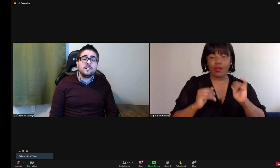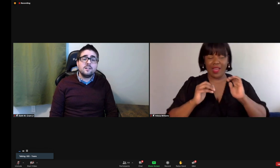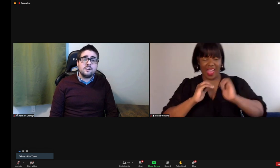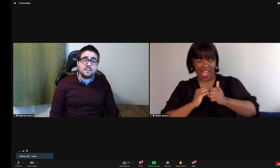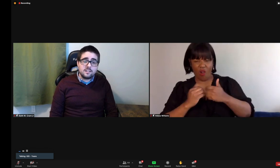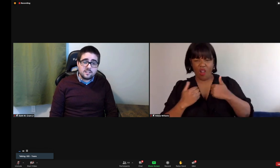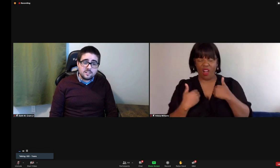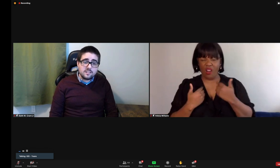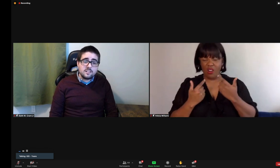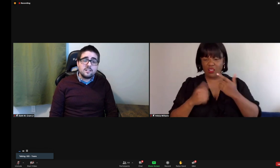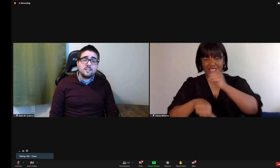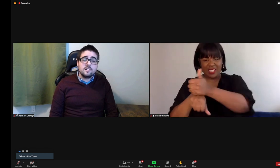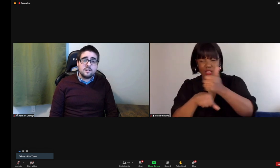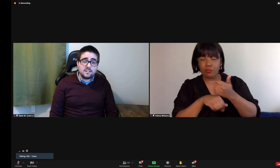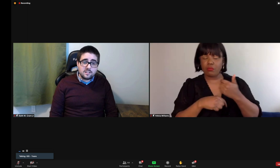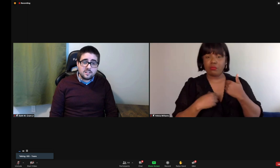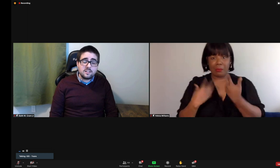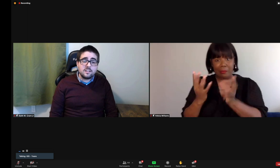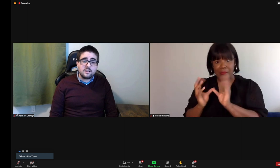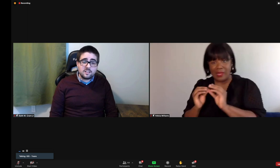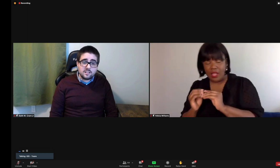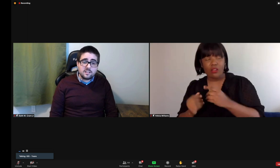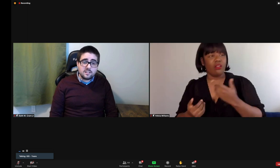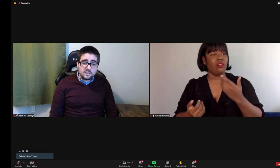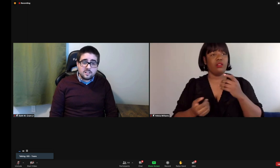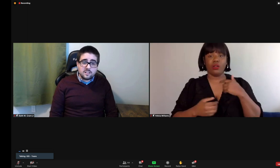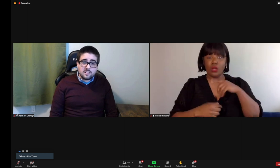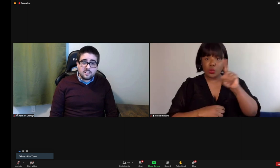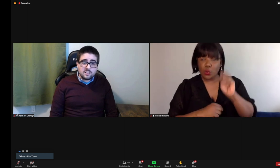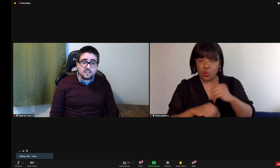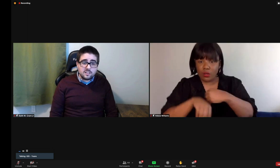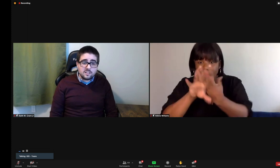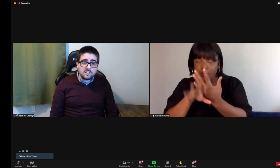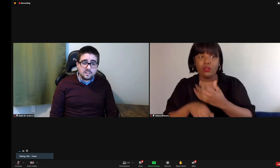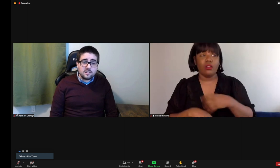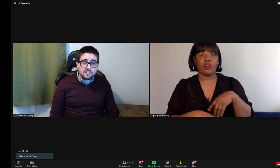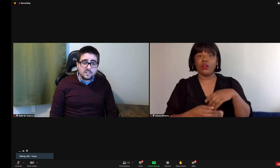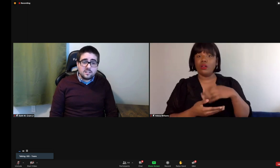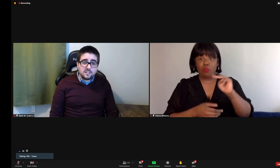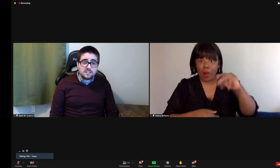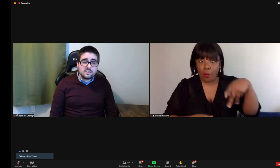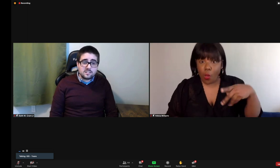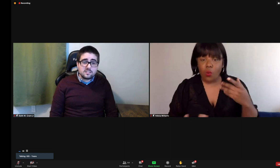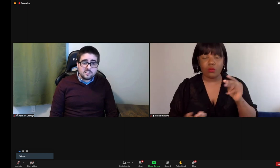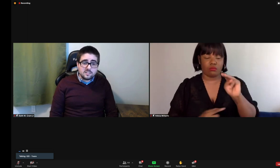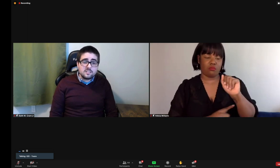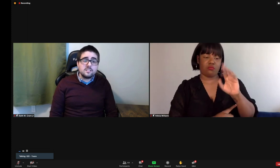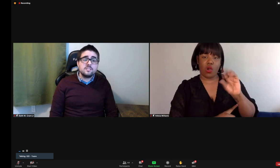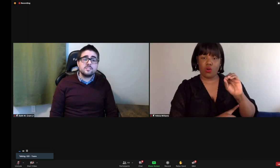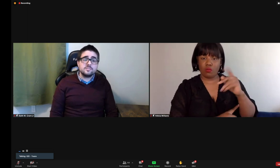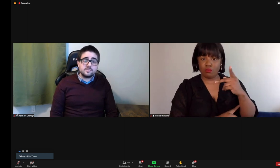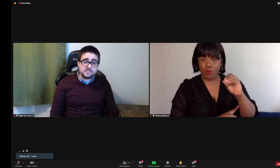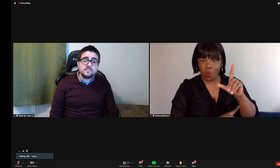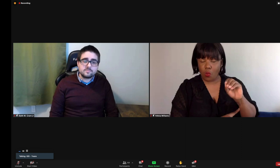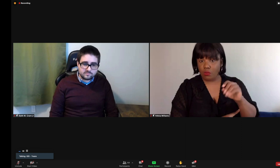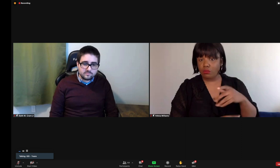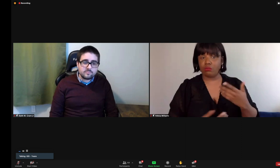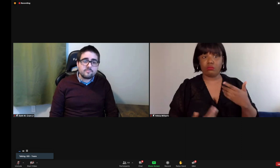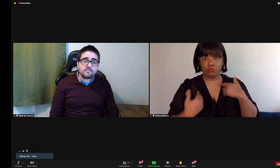very intentional with how and when we do certain things, how we set up the cameras, you know, when to work on Zoom, when to utilize other apps